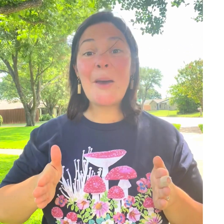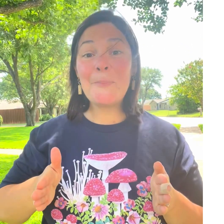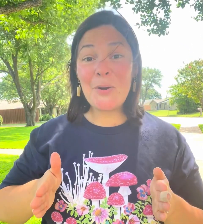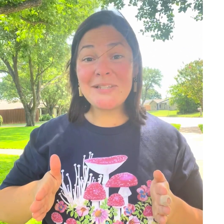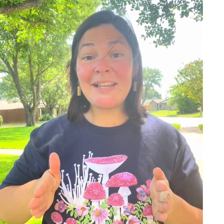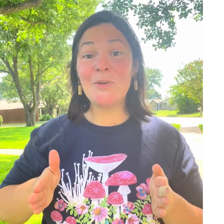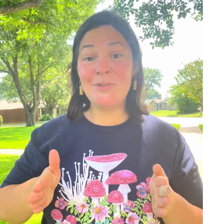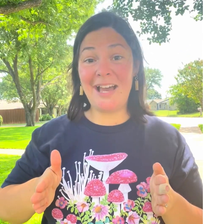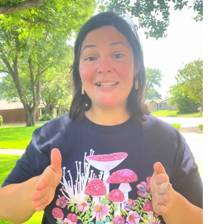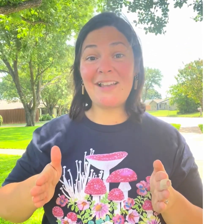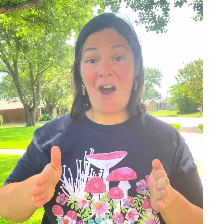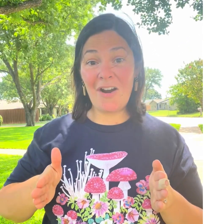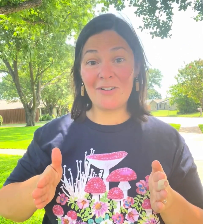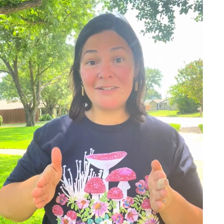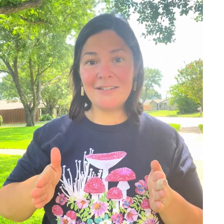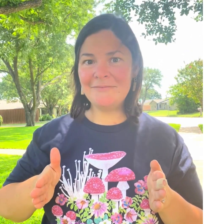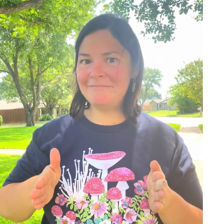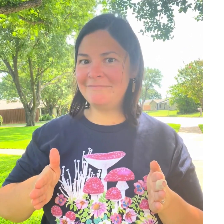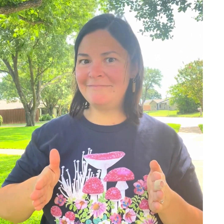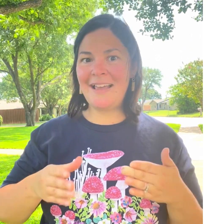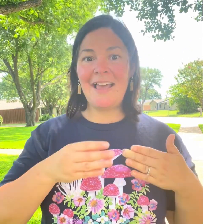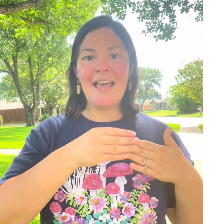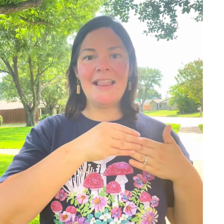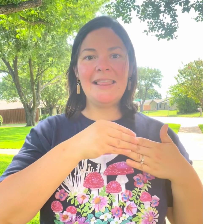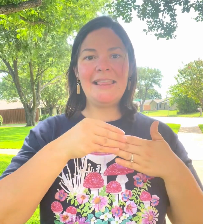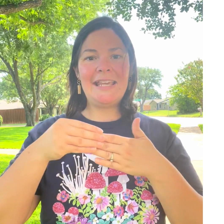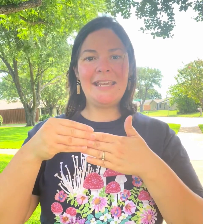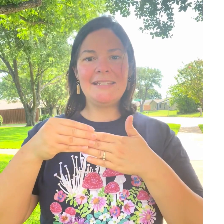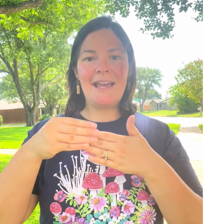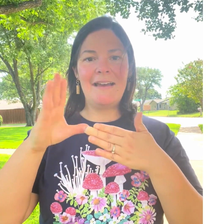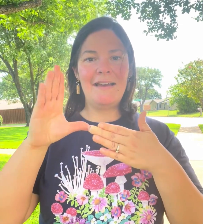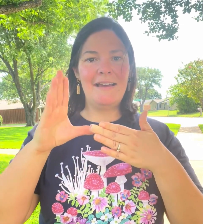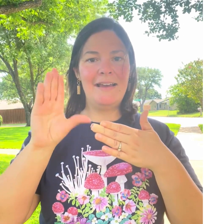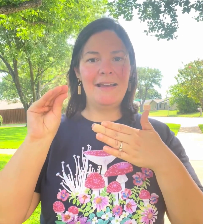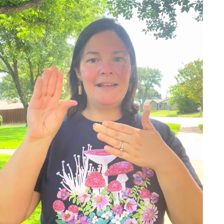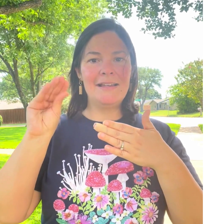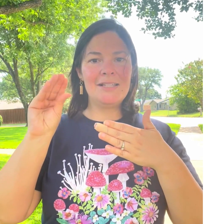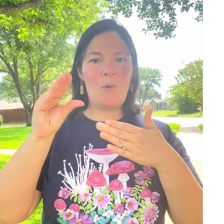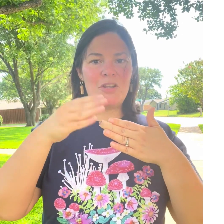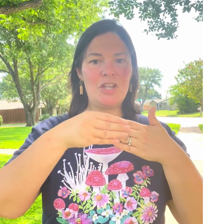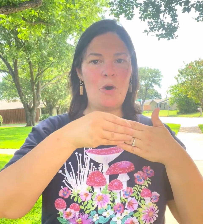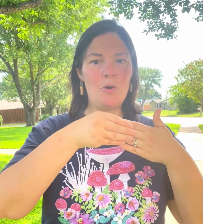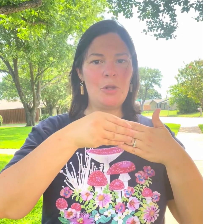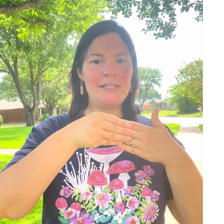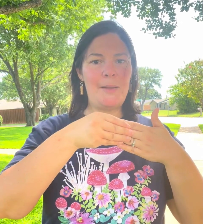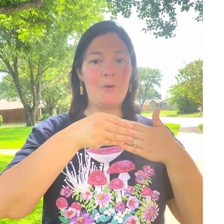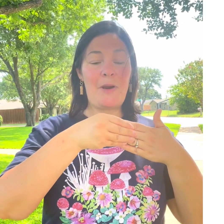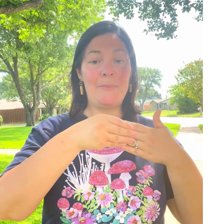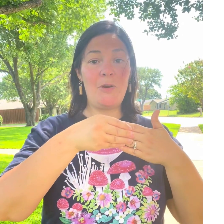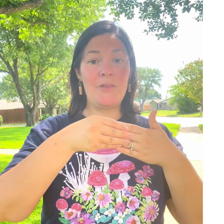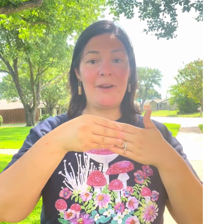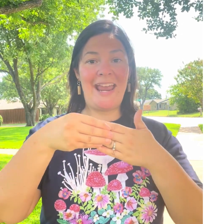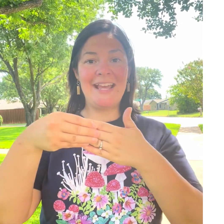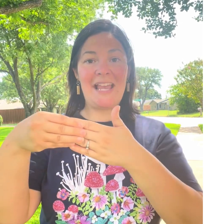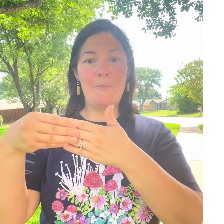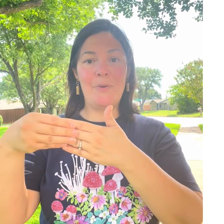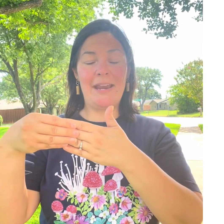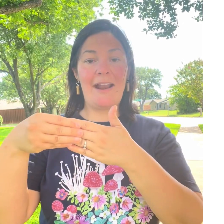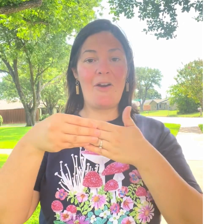The person who does art. Lead. Squashy O. Close it up. Grab your other hand and bring it